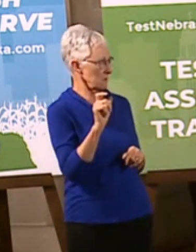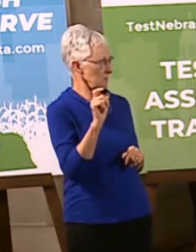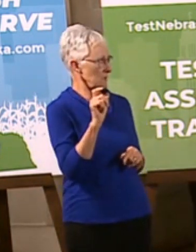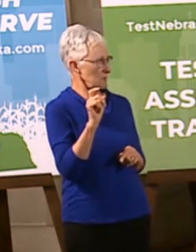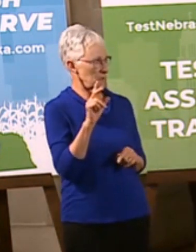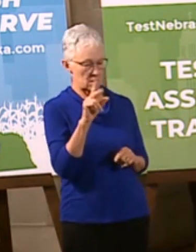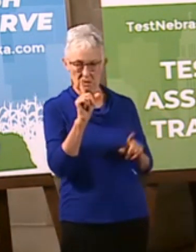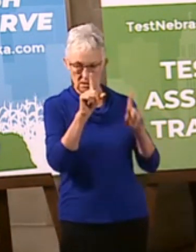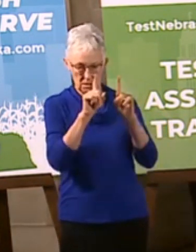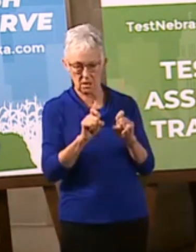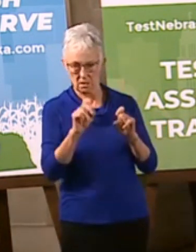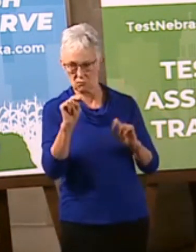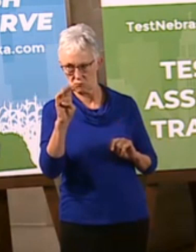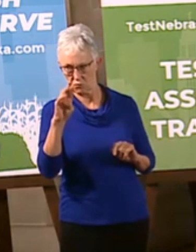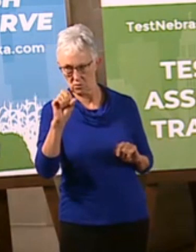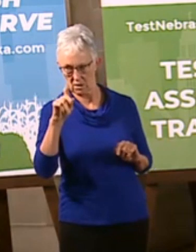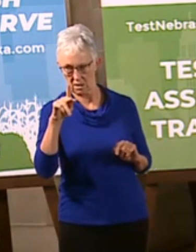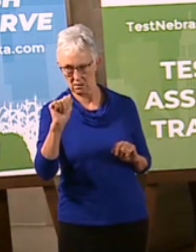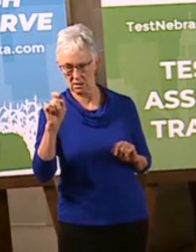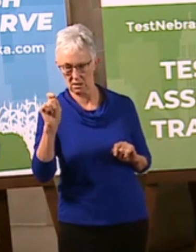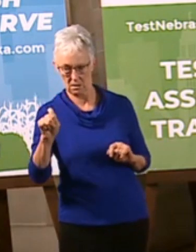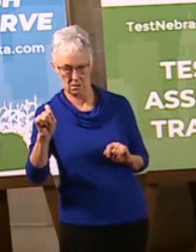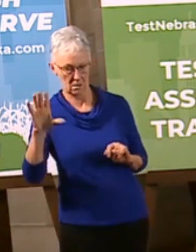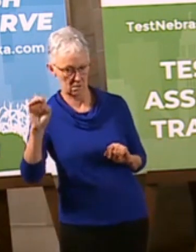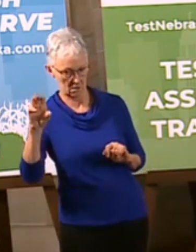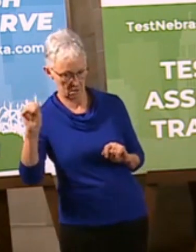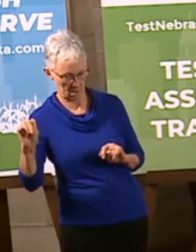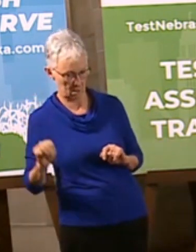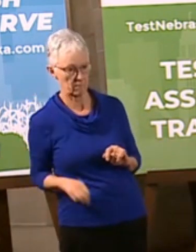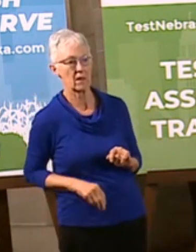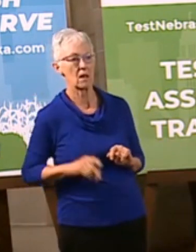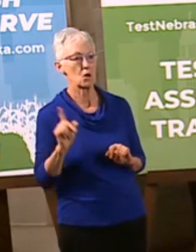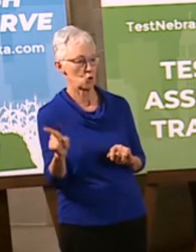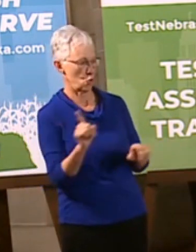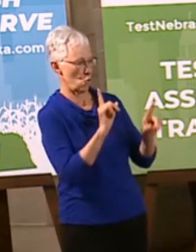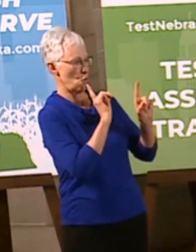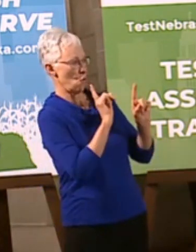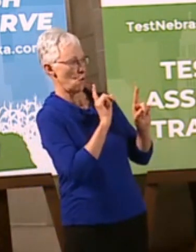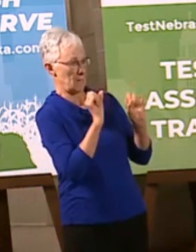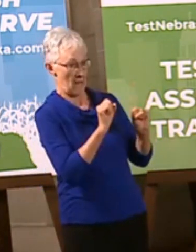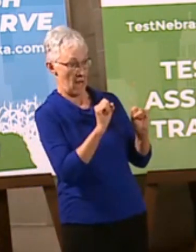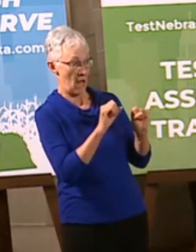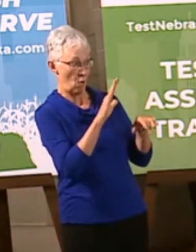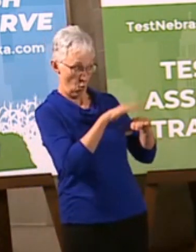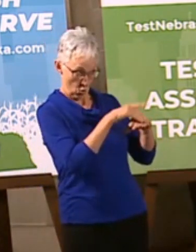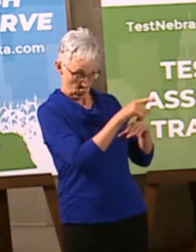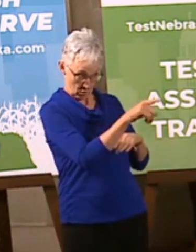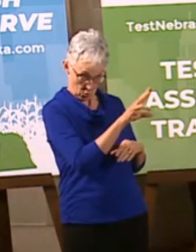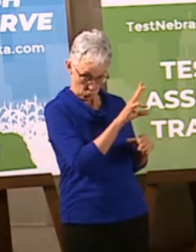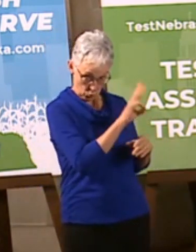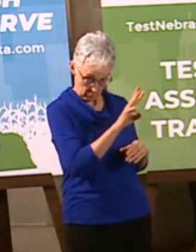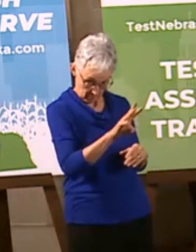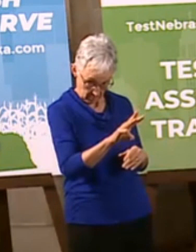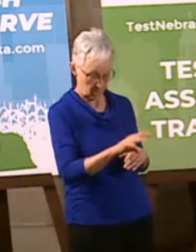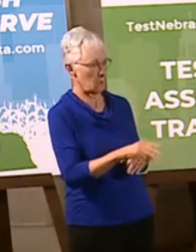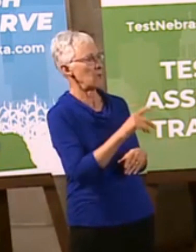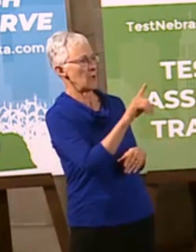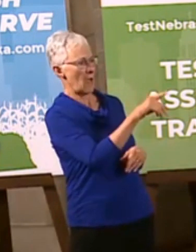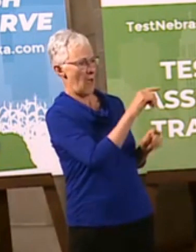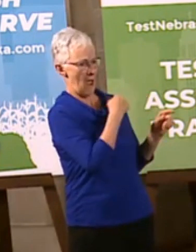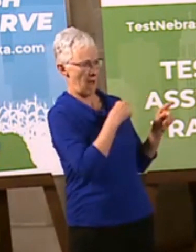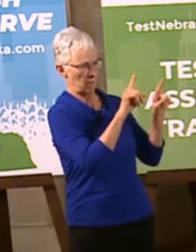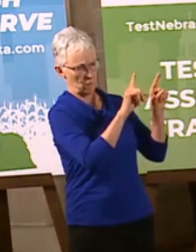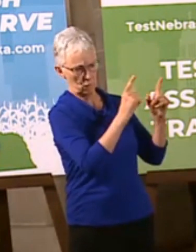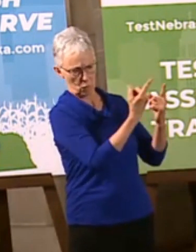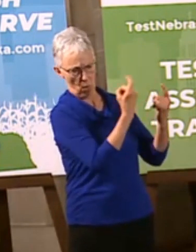first. Fill out the assessment and then as we ramp up this testing as we get it in place then